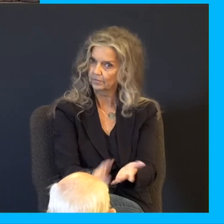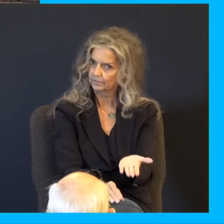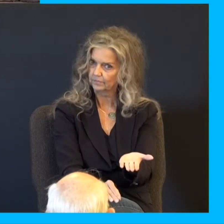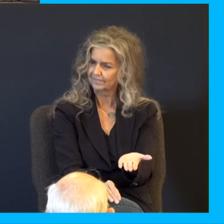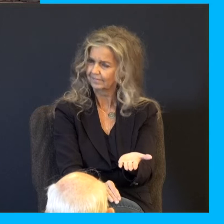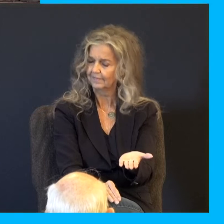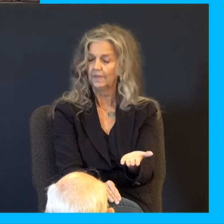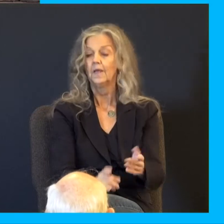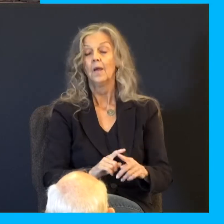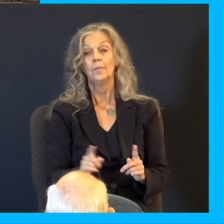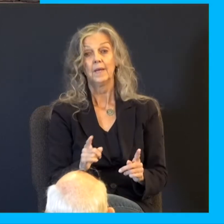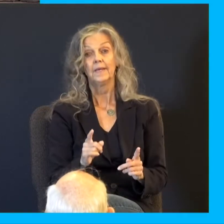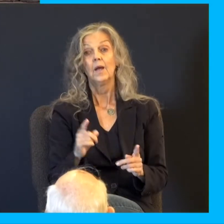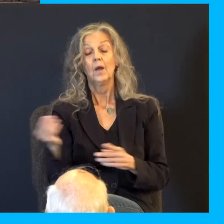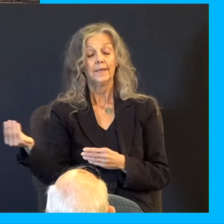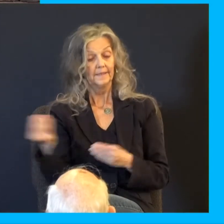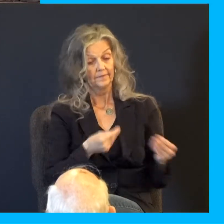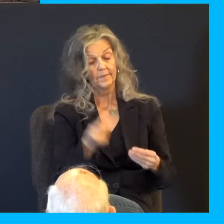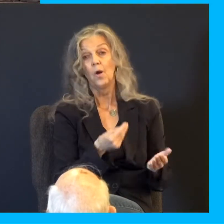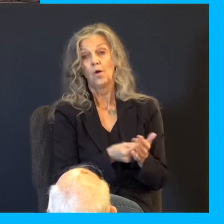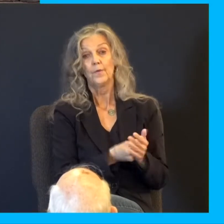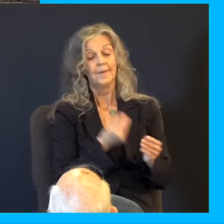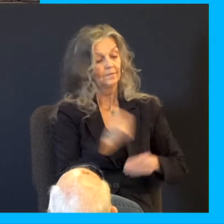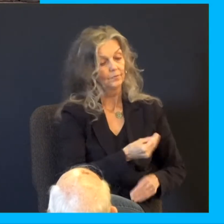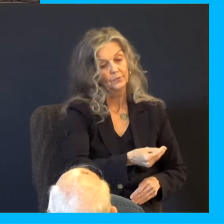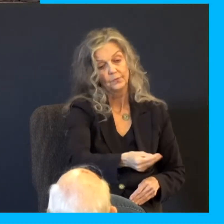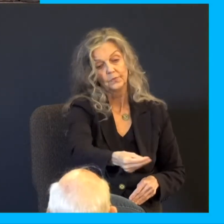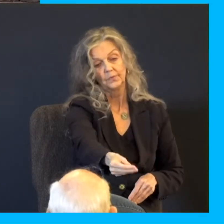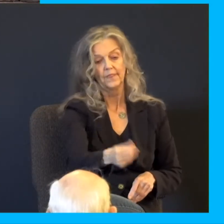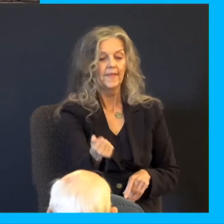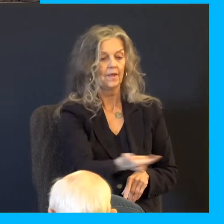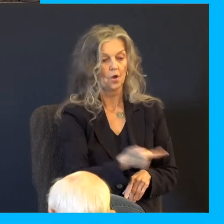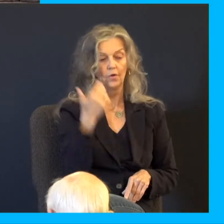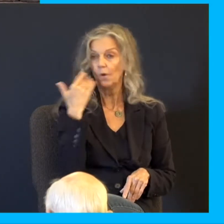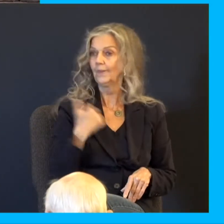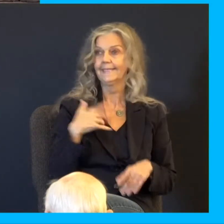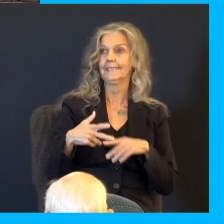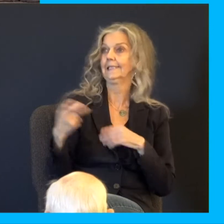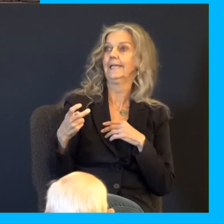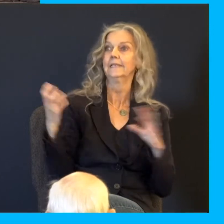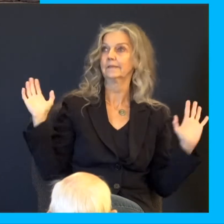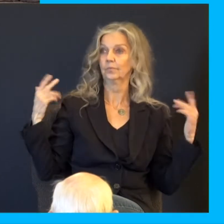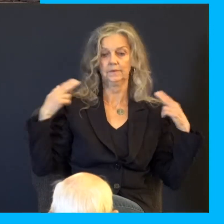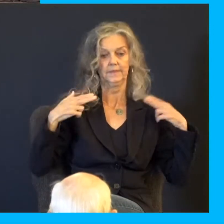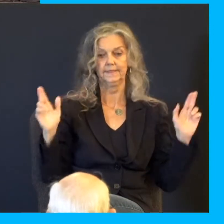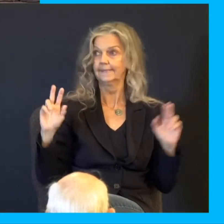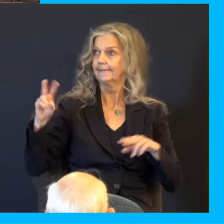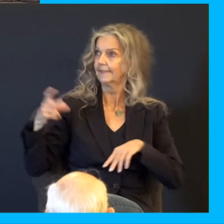But by putting it in all 11 of their sacks again, the money, they all know we didn't take this. We're innocent. This is the second time this has happened to us.